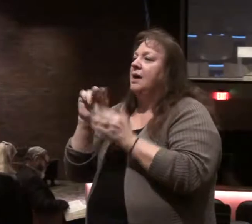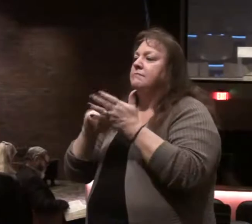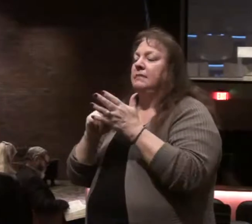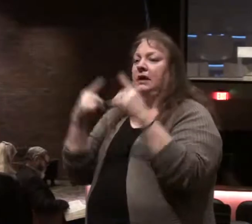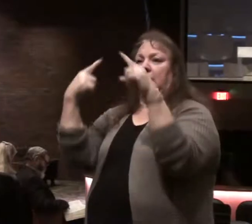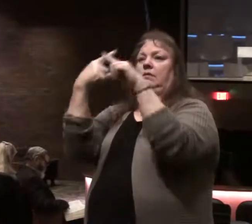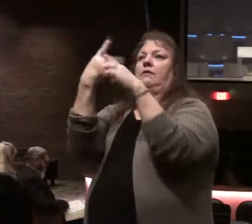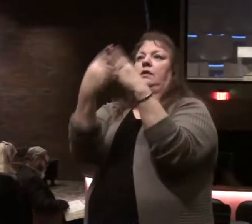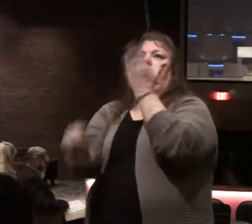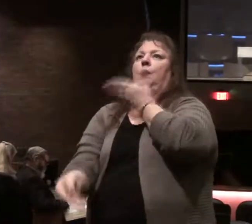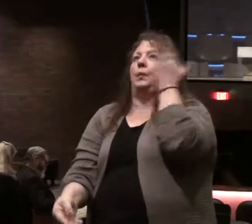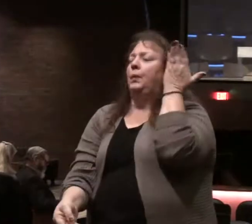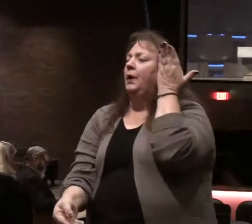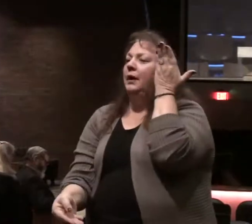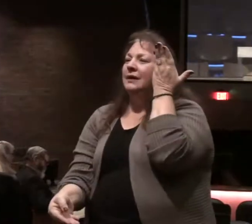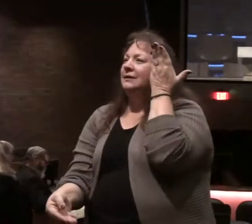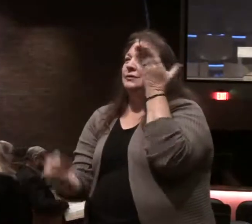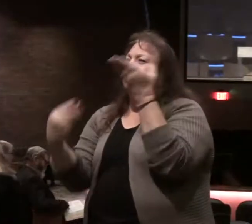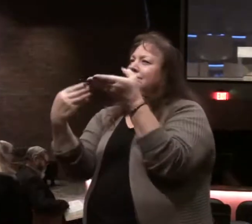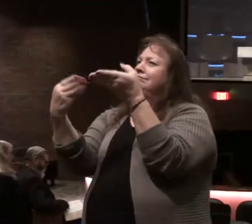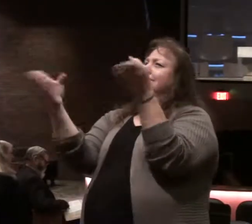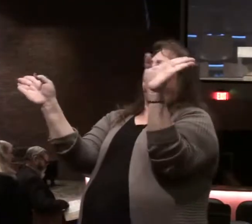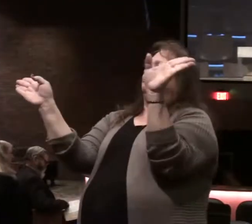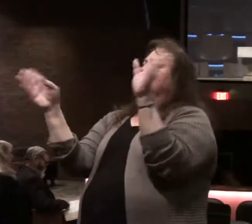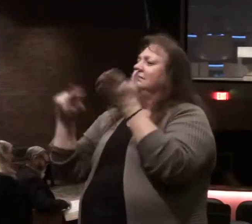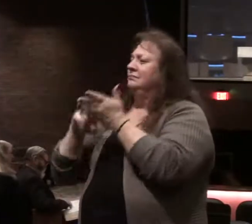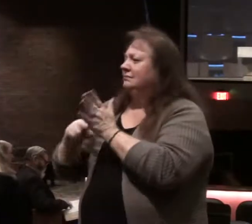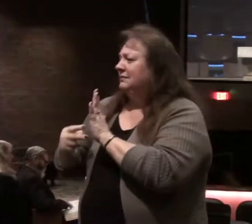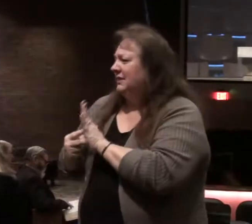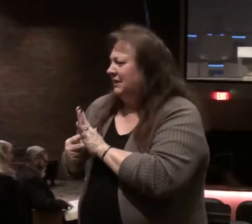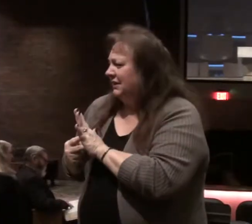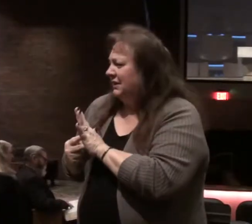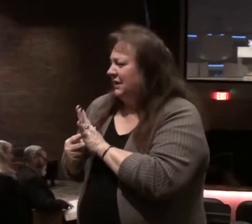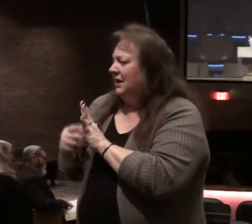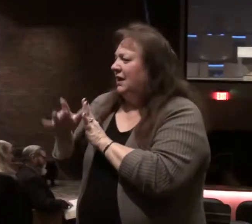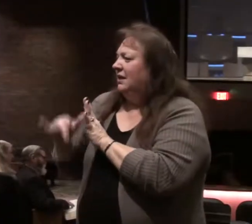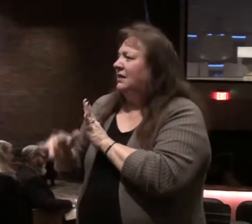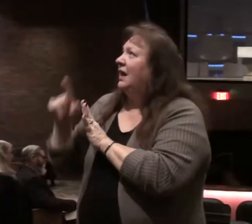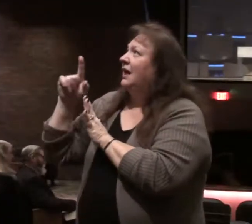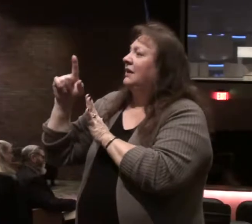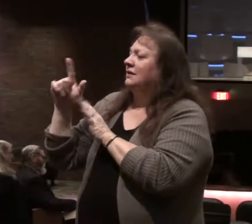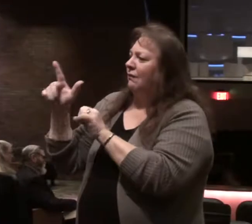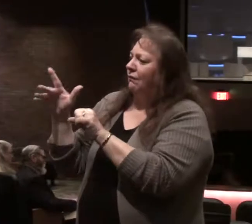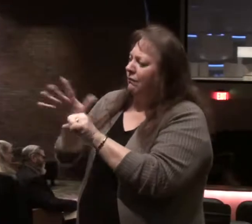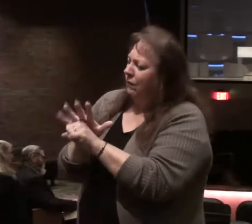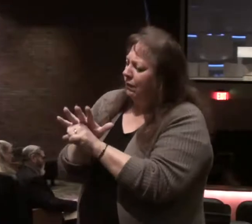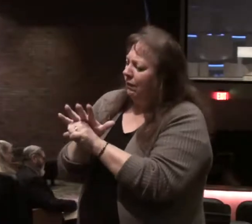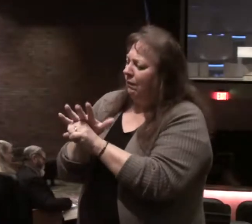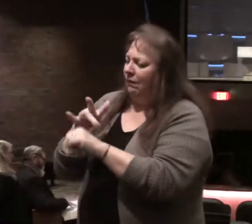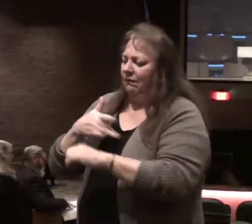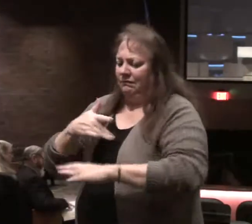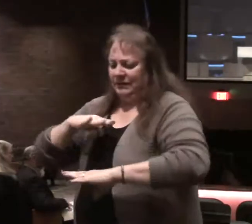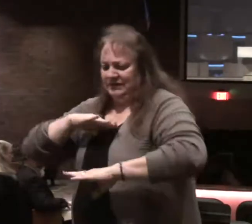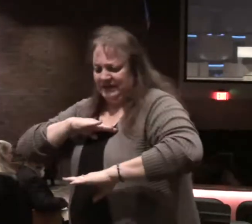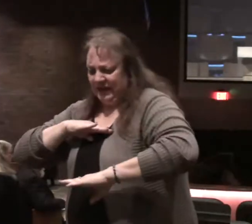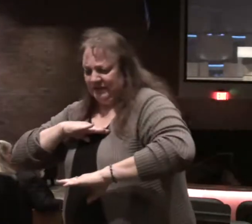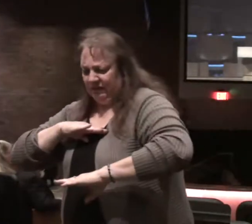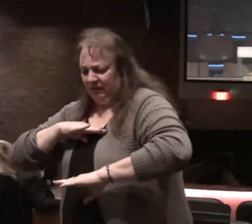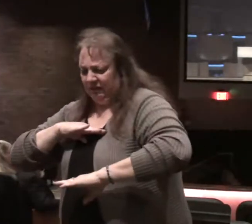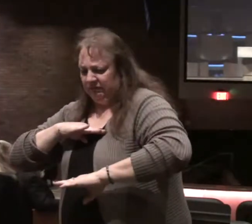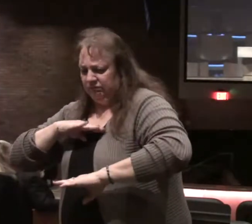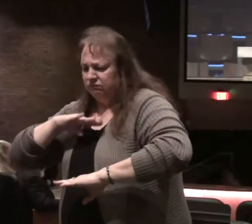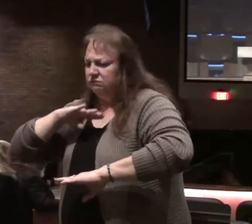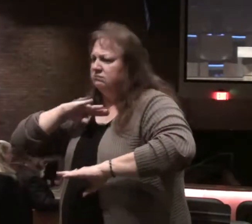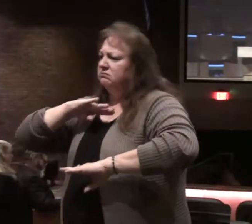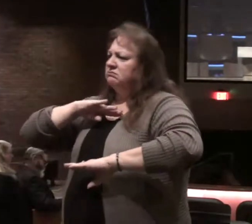of conflict, a little bit broader term than the Hebrew word is, that is wholeness, satisfaction, contentment,